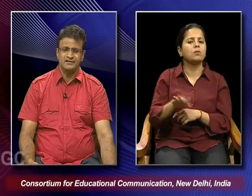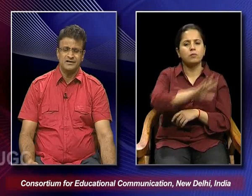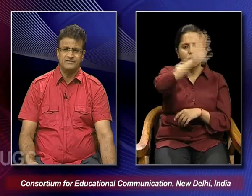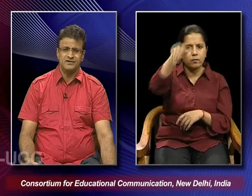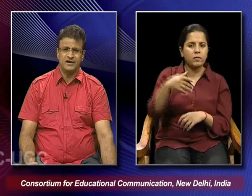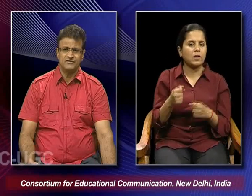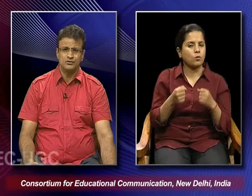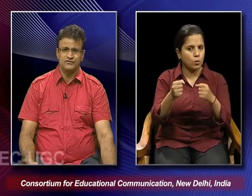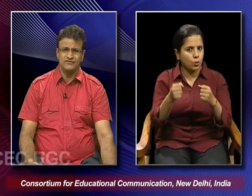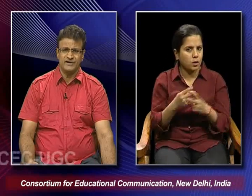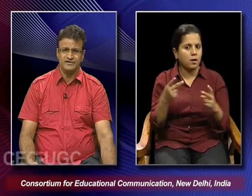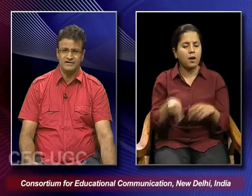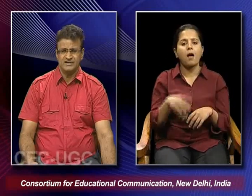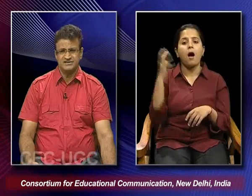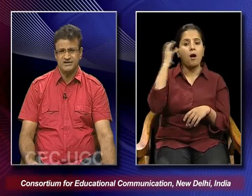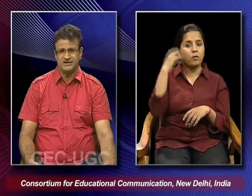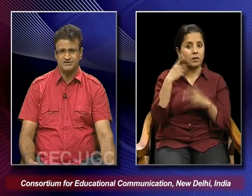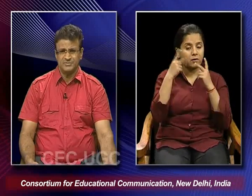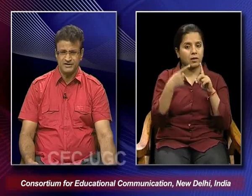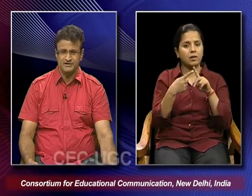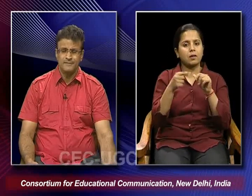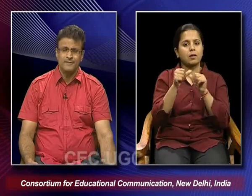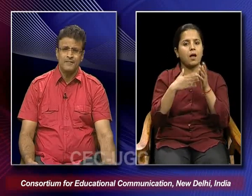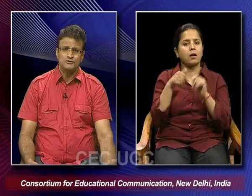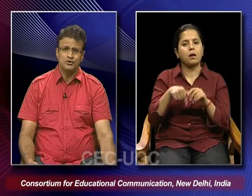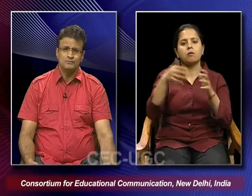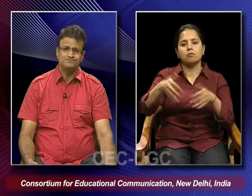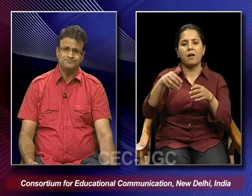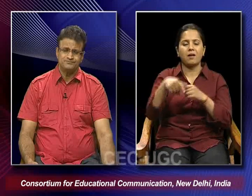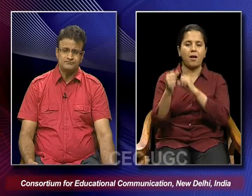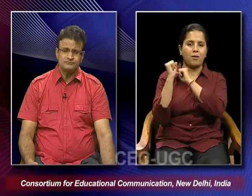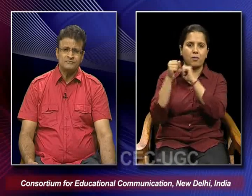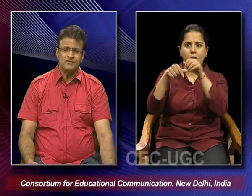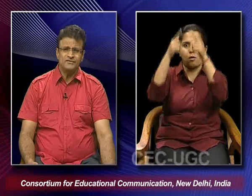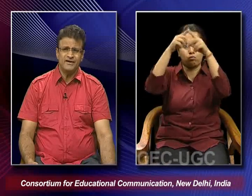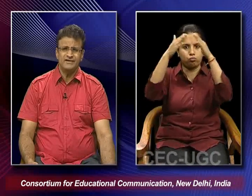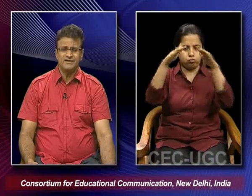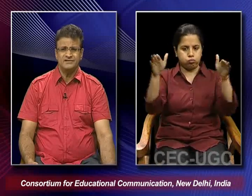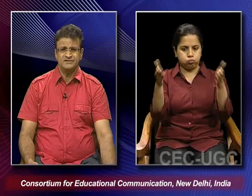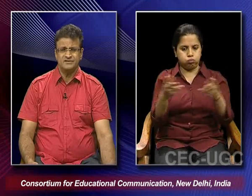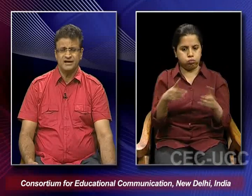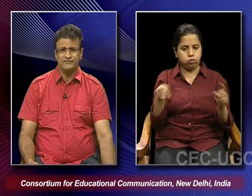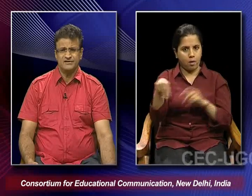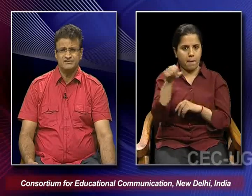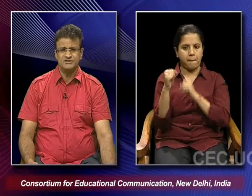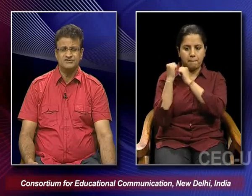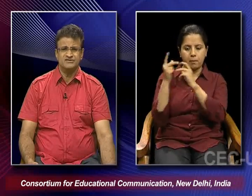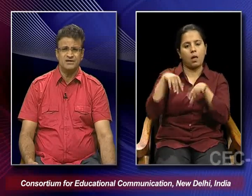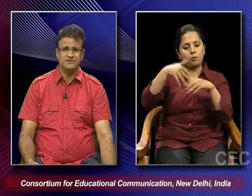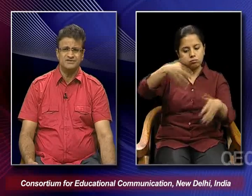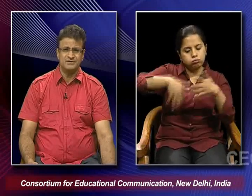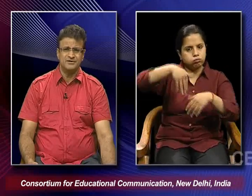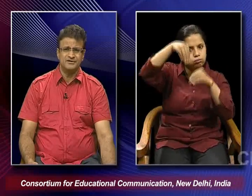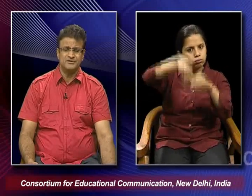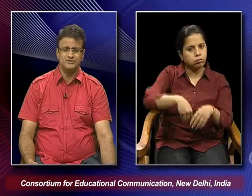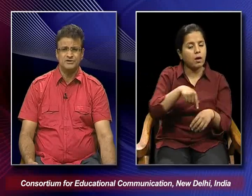And in the late afternoon, we find that Tazia is buried. So we find that the kind of festivals which are